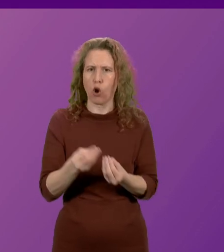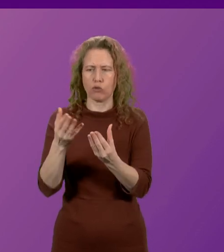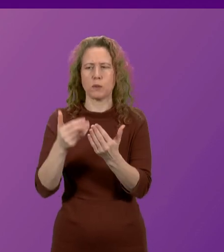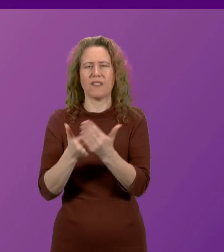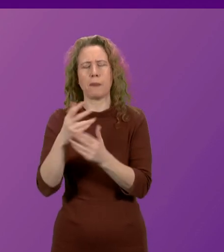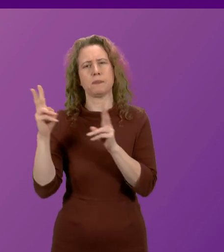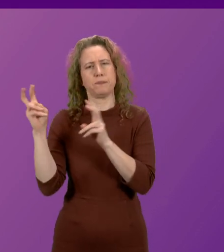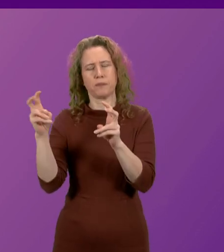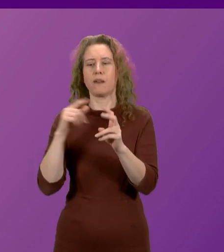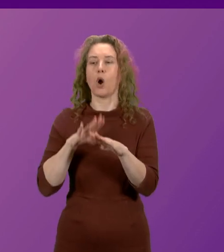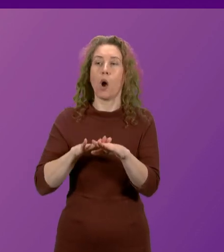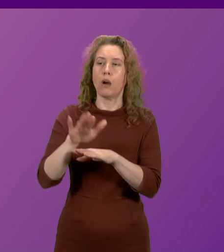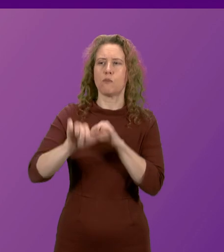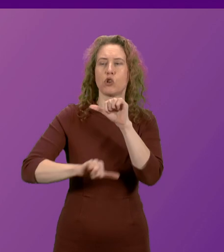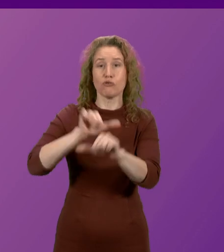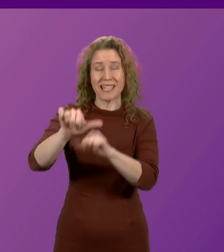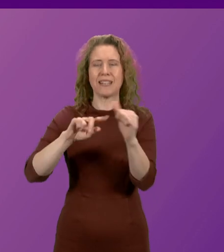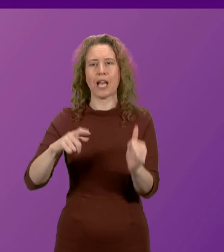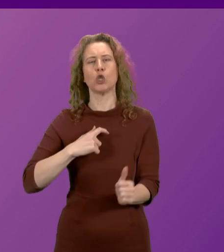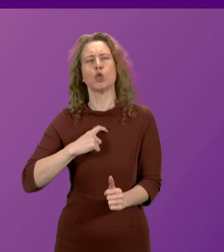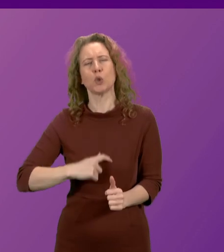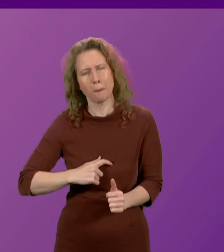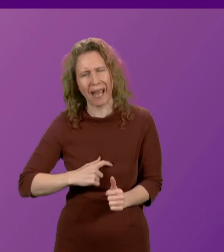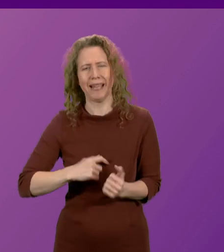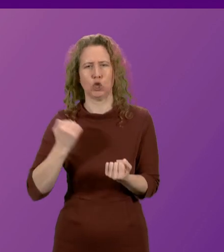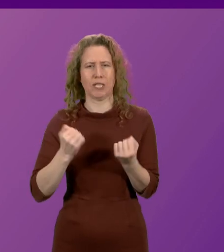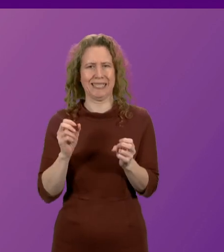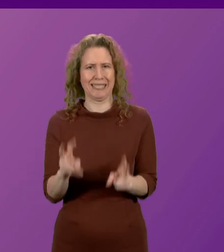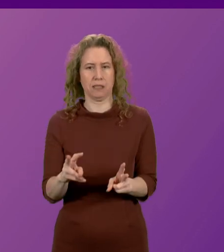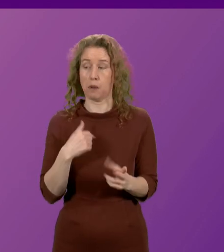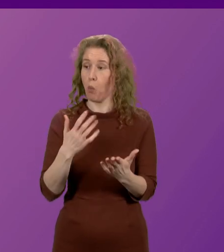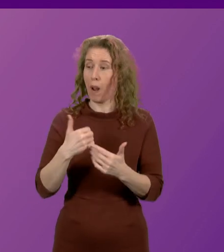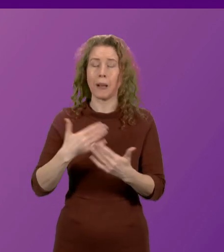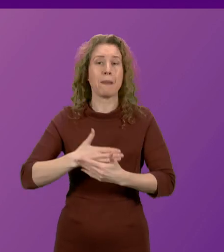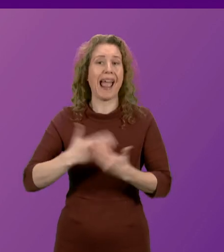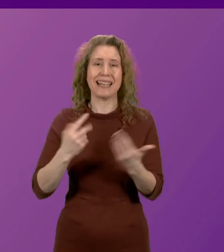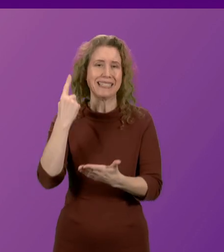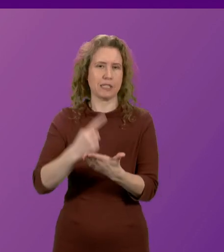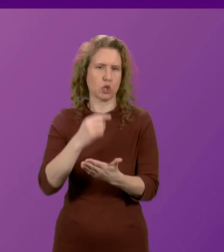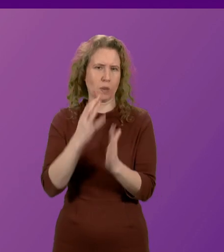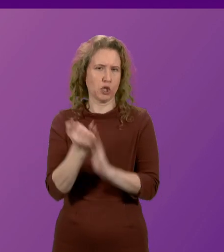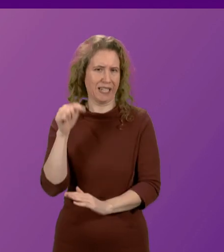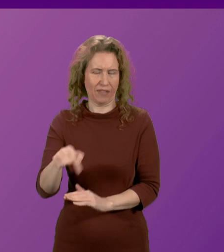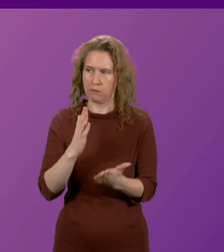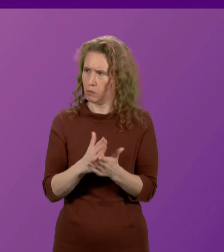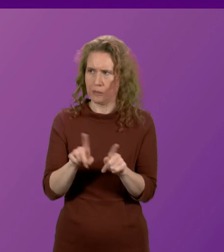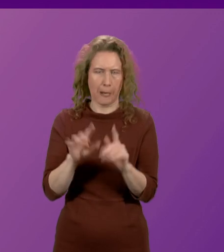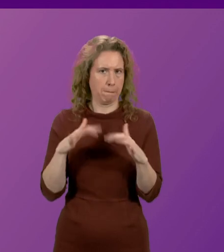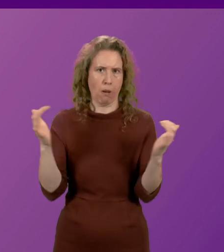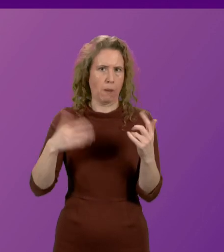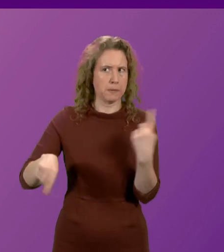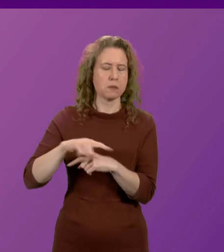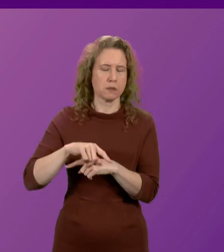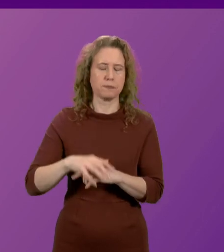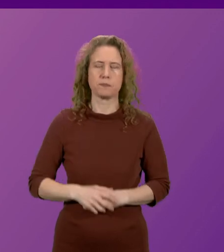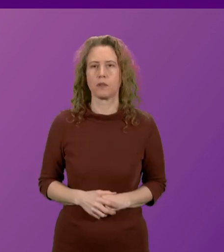I quote, of a progressive and humane justice system. So I welcome any decision that will do that. And I'm sure everyone in the Chamber will do so as well.